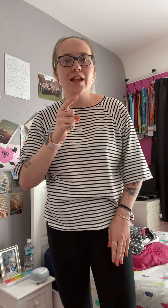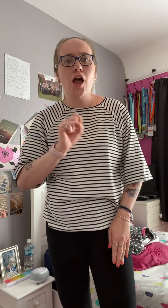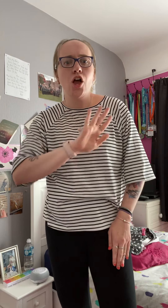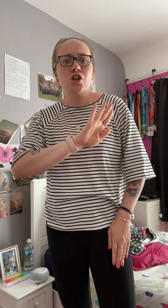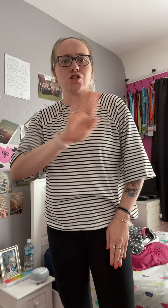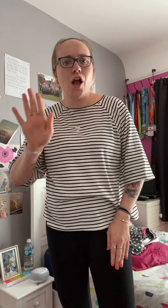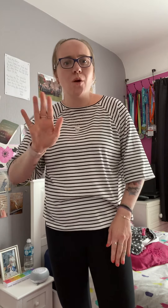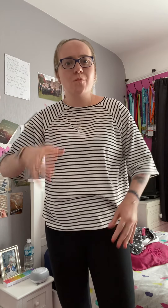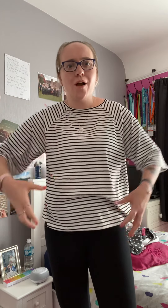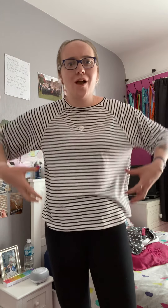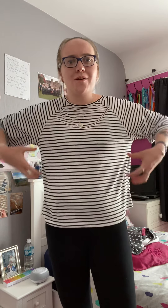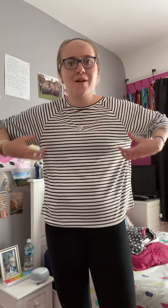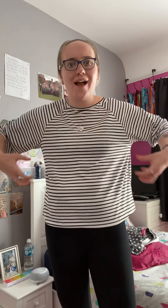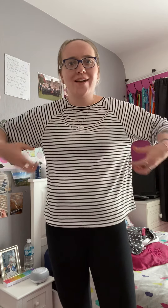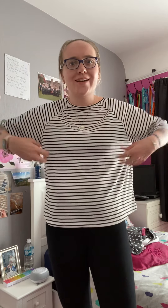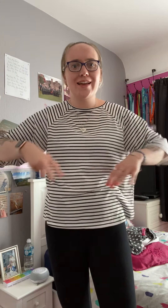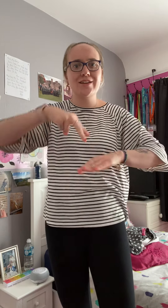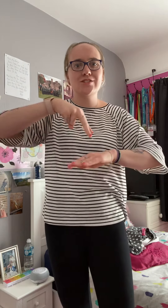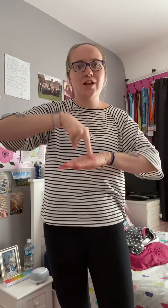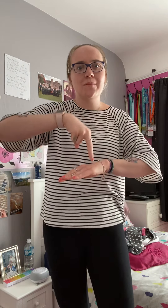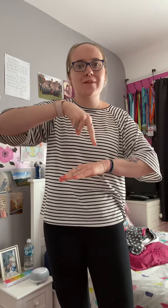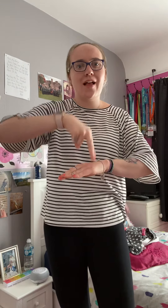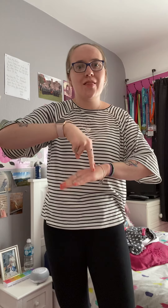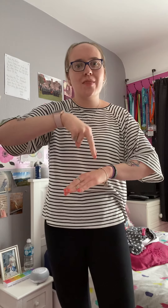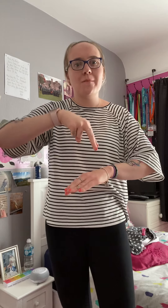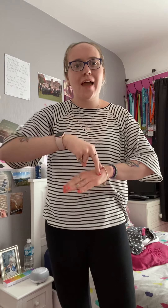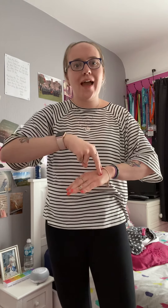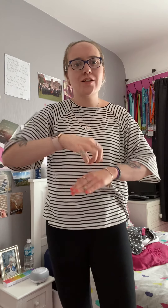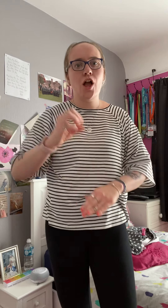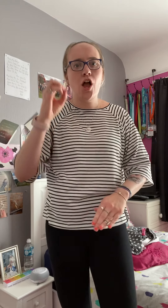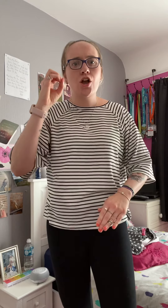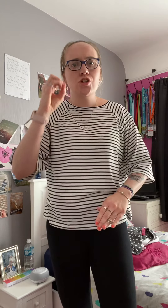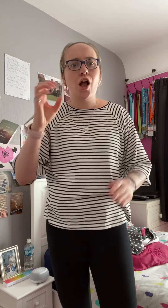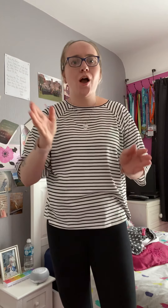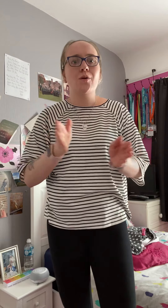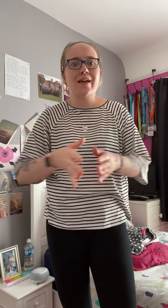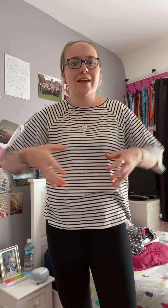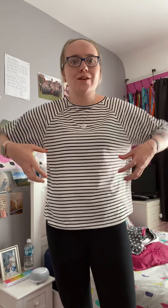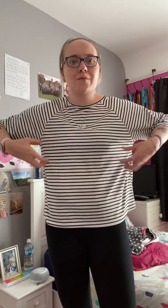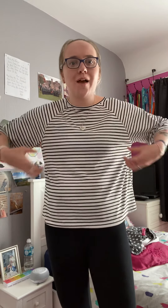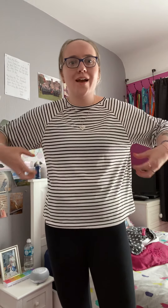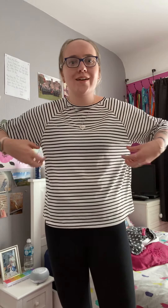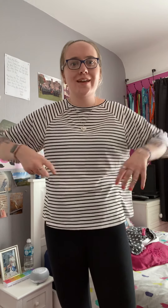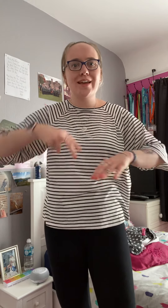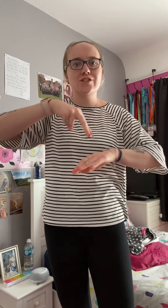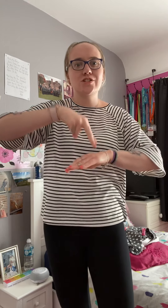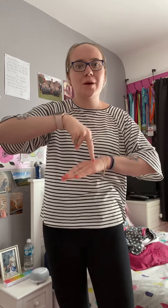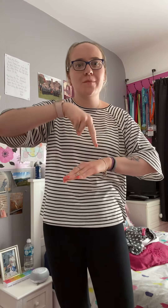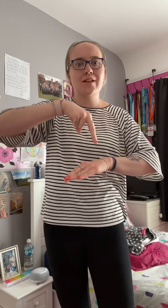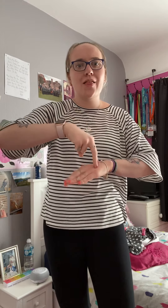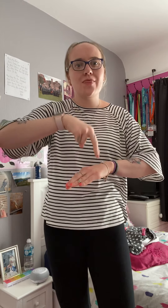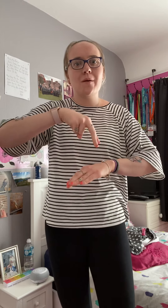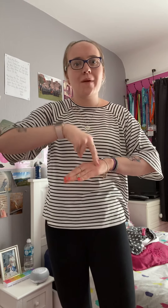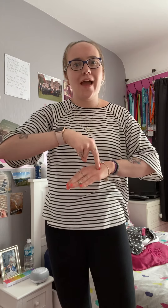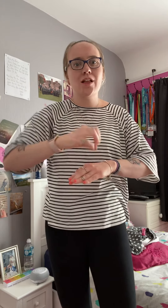No more monkeys jumping on the bed No little monkeys jumping on the bed